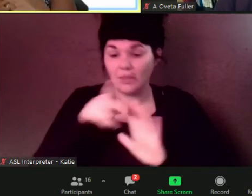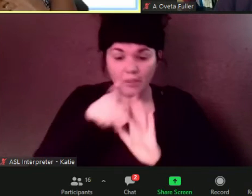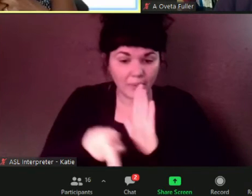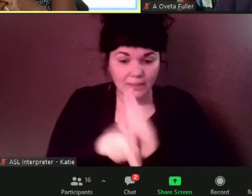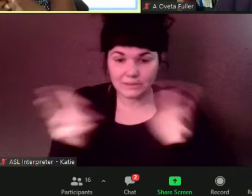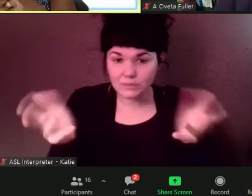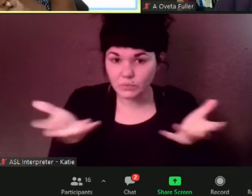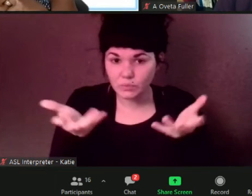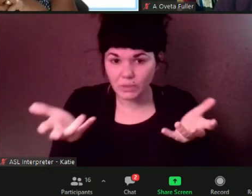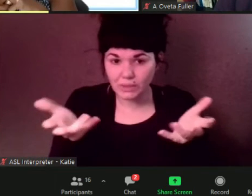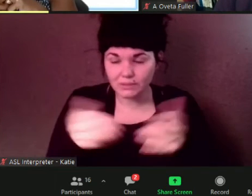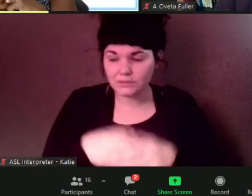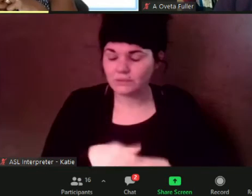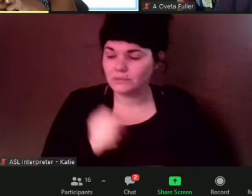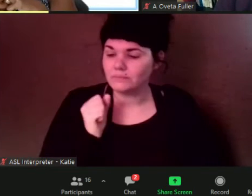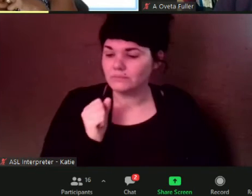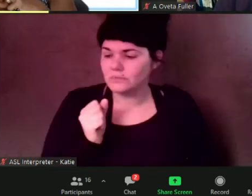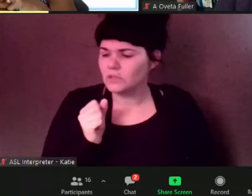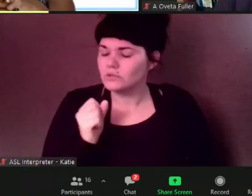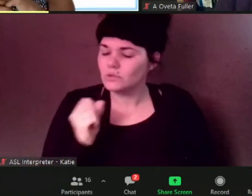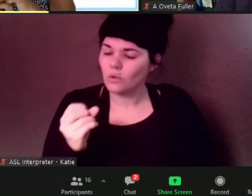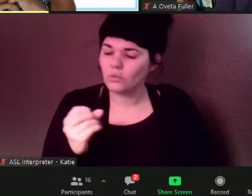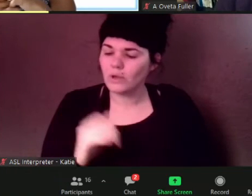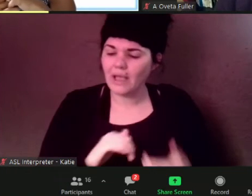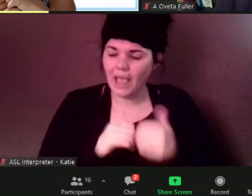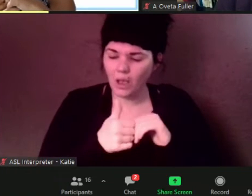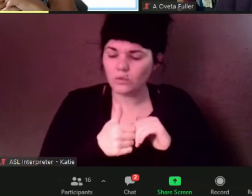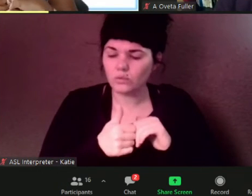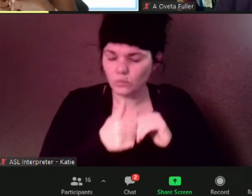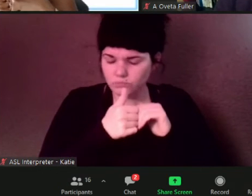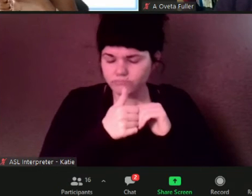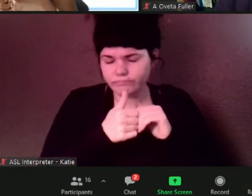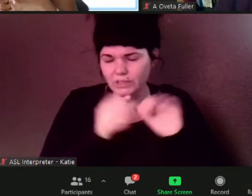infant toddler or preschool centers as well as schools